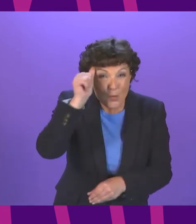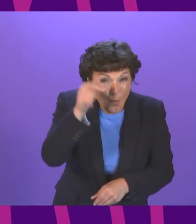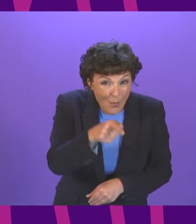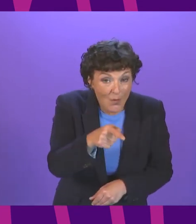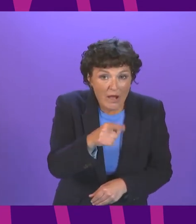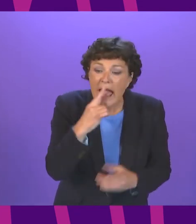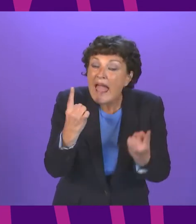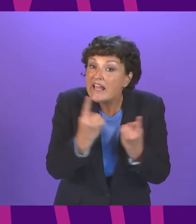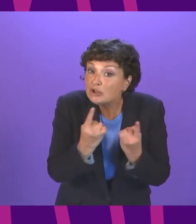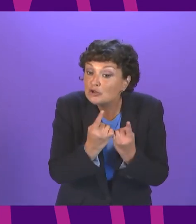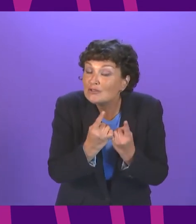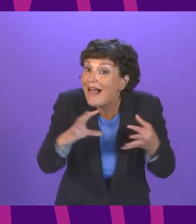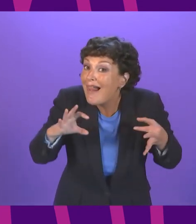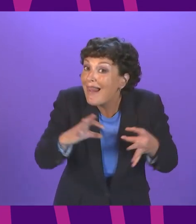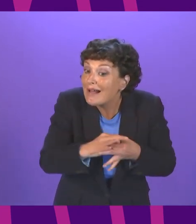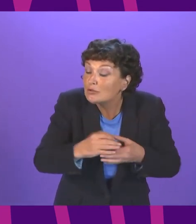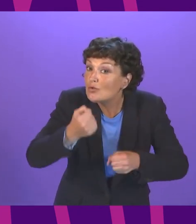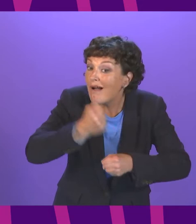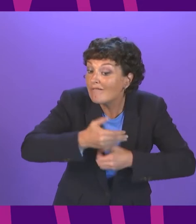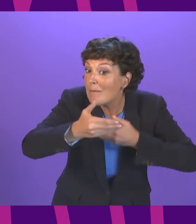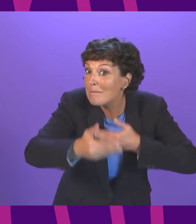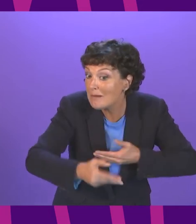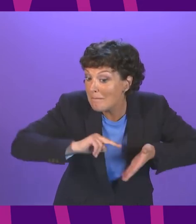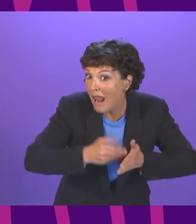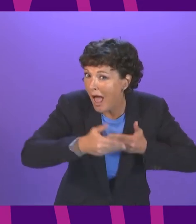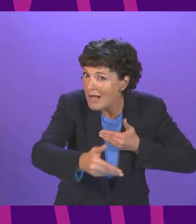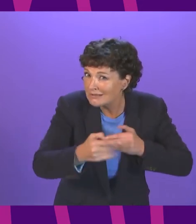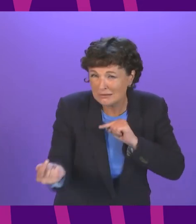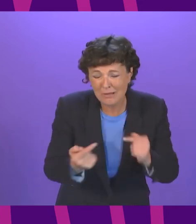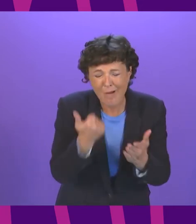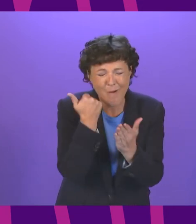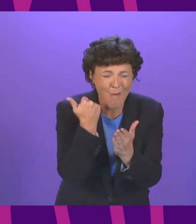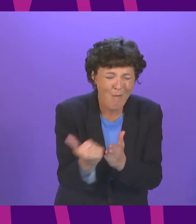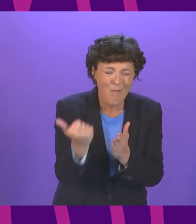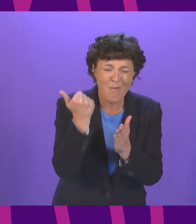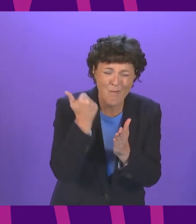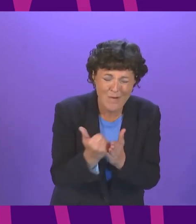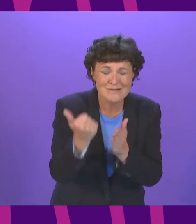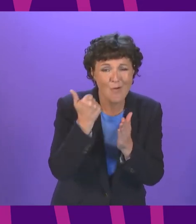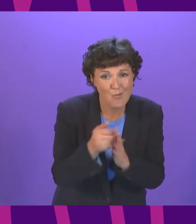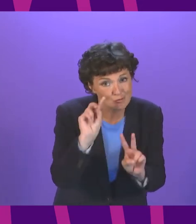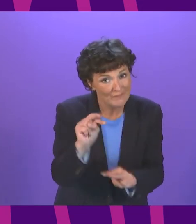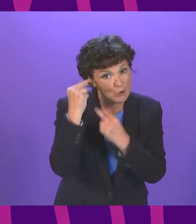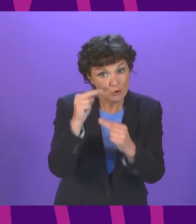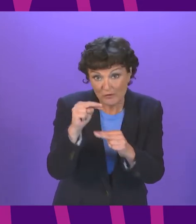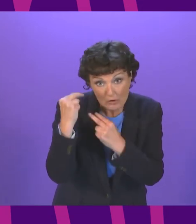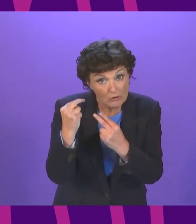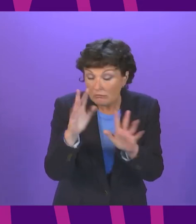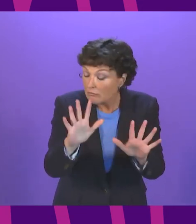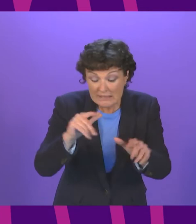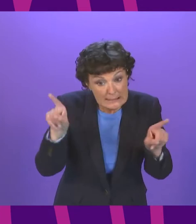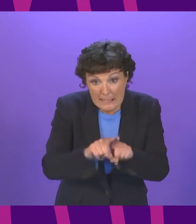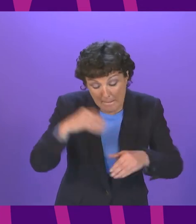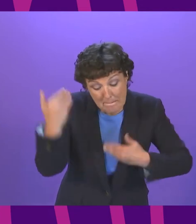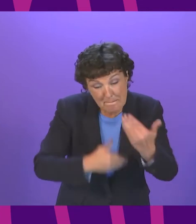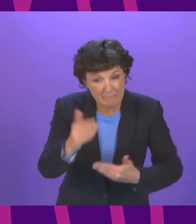issues concerning programme for government debates are always under review and that will be the case as we go